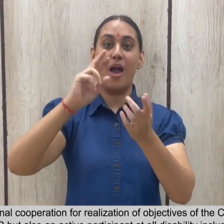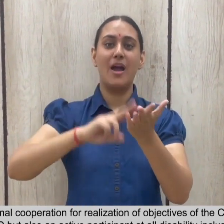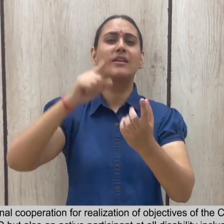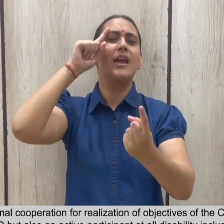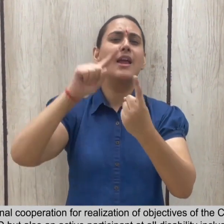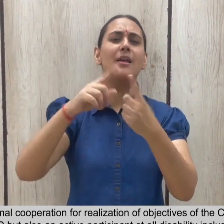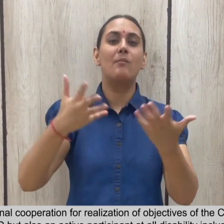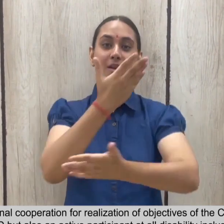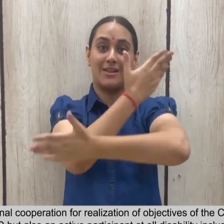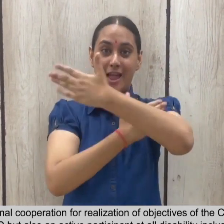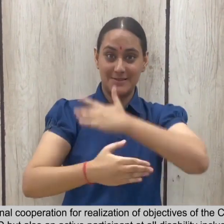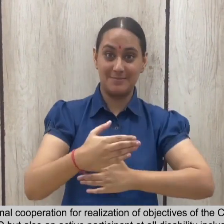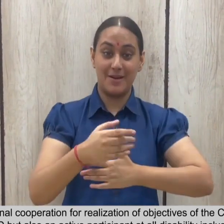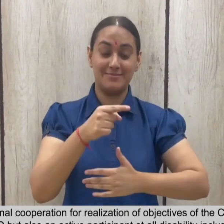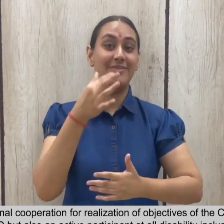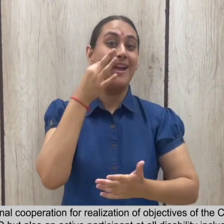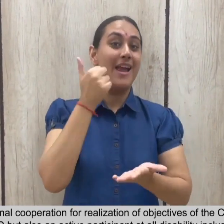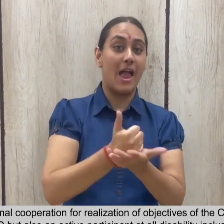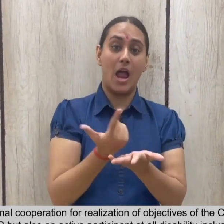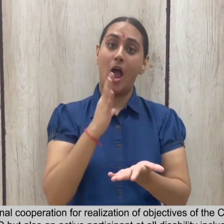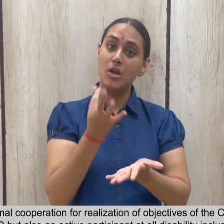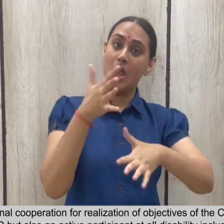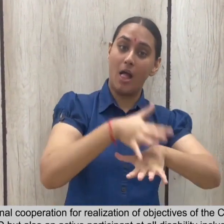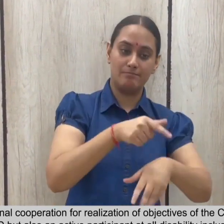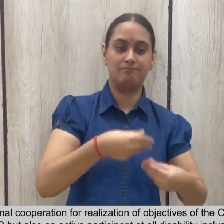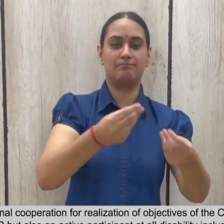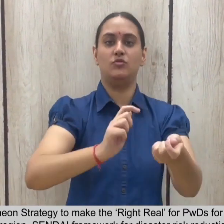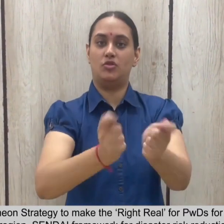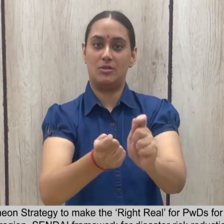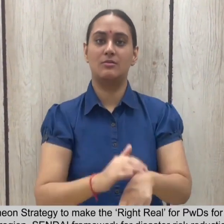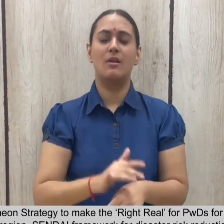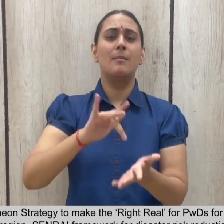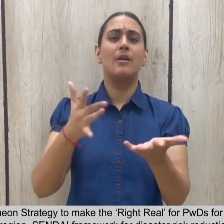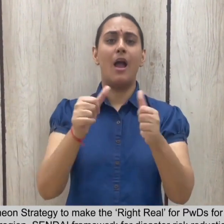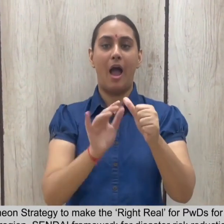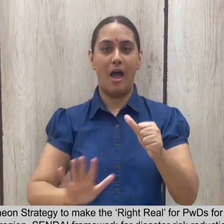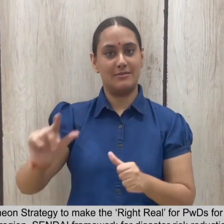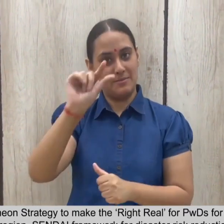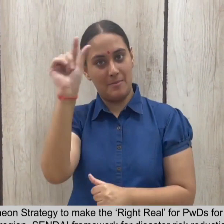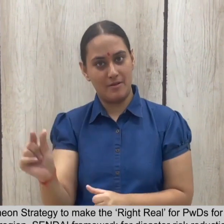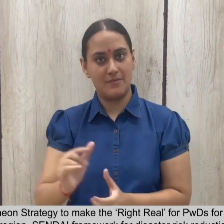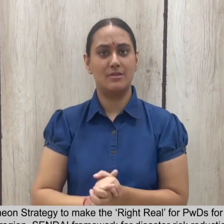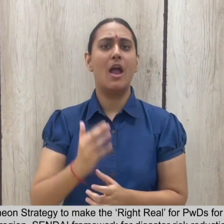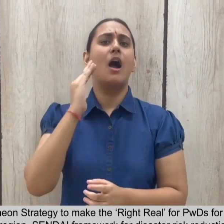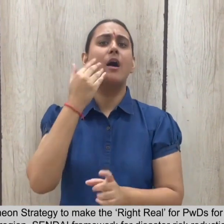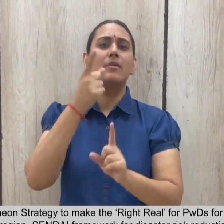an active participant at all disability-inclusive international initiatives. These include INCHEON's strategy to make the right reel for